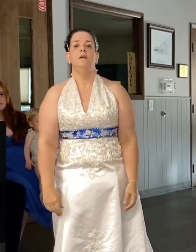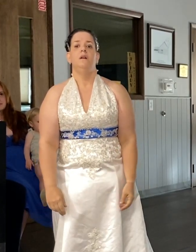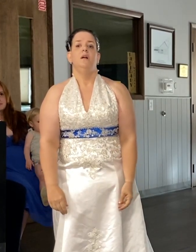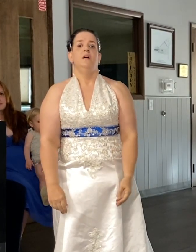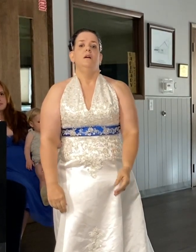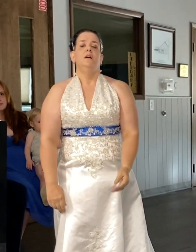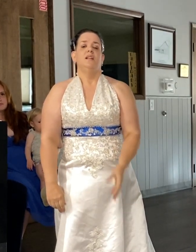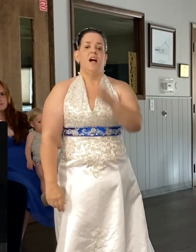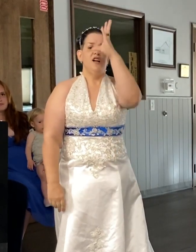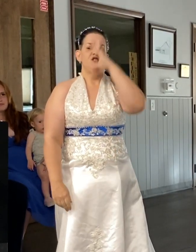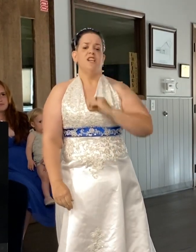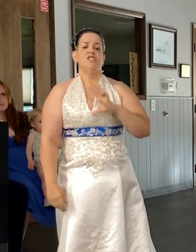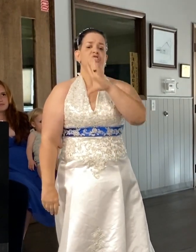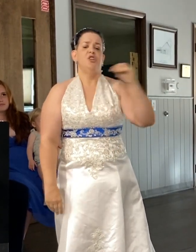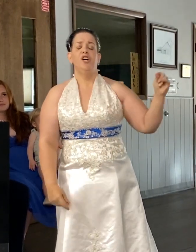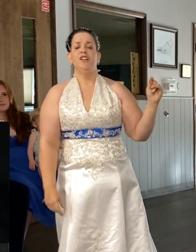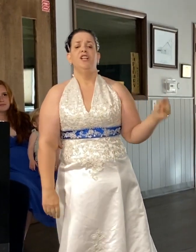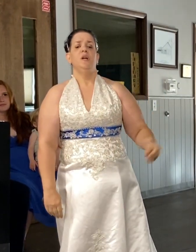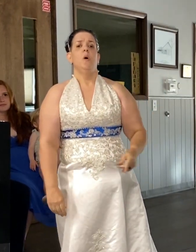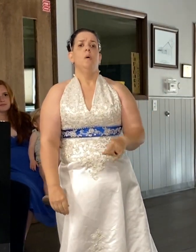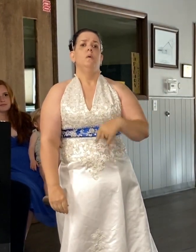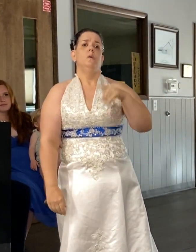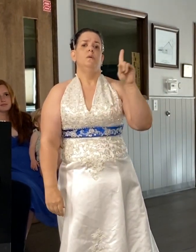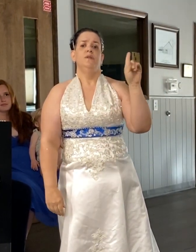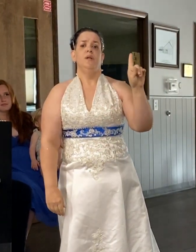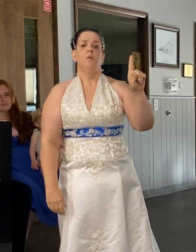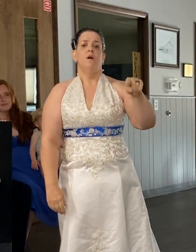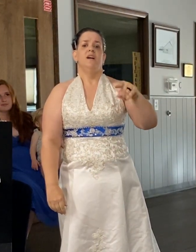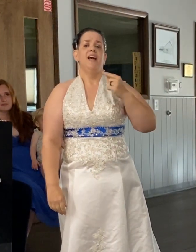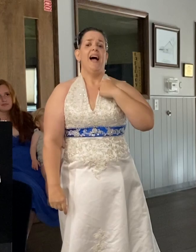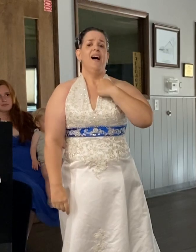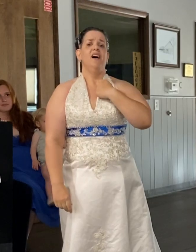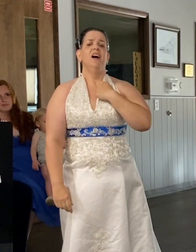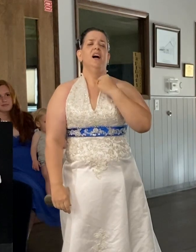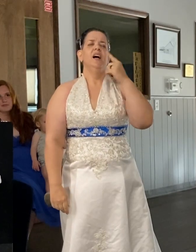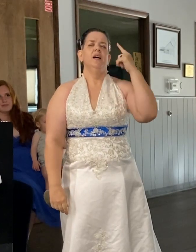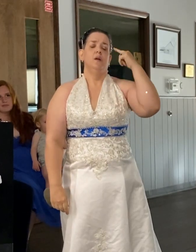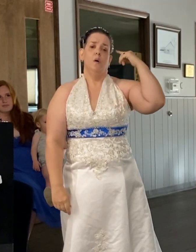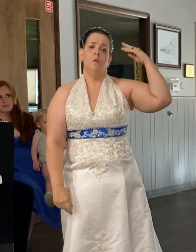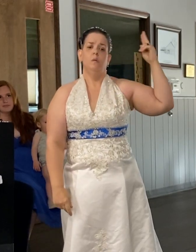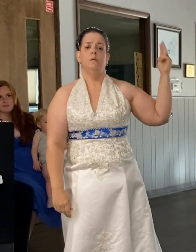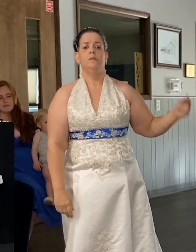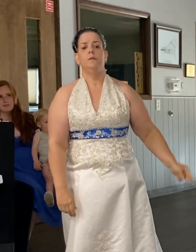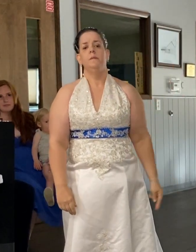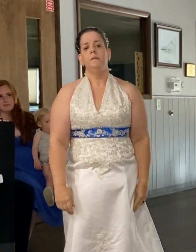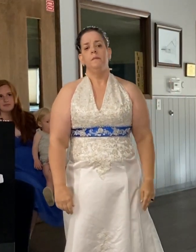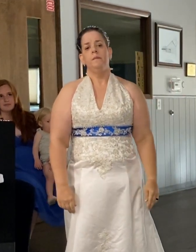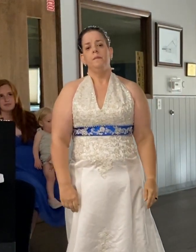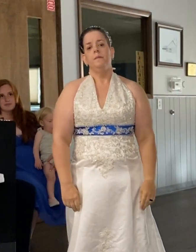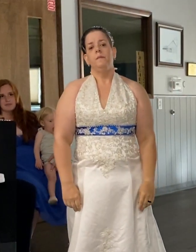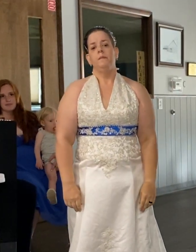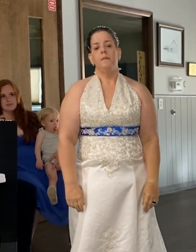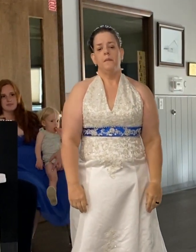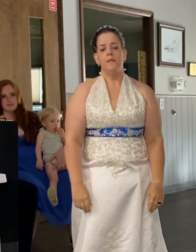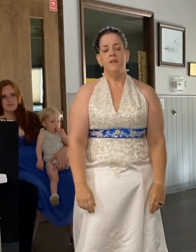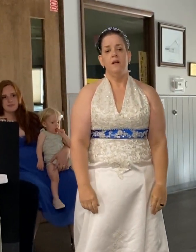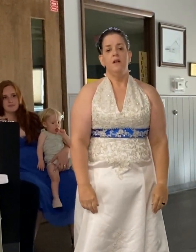God just took the only one out of me So